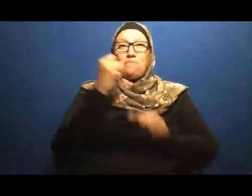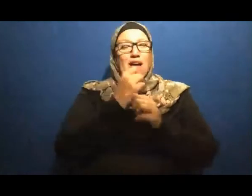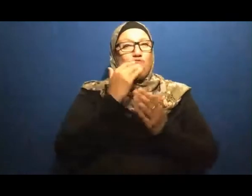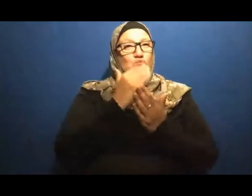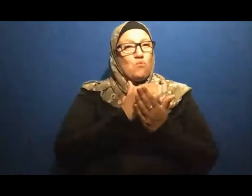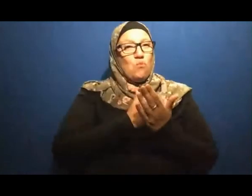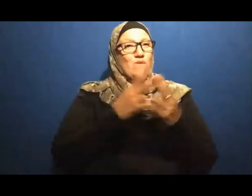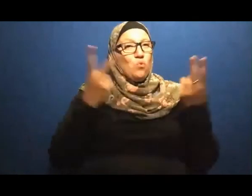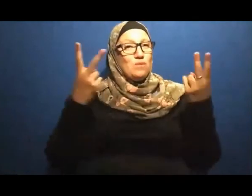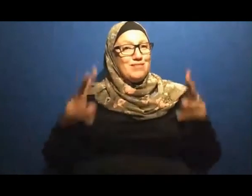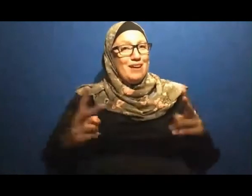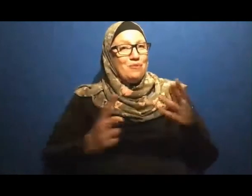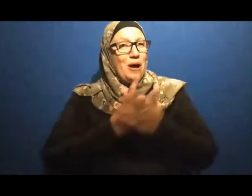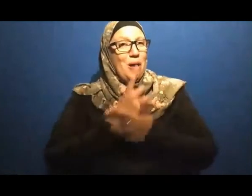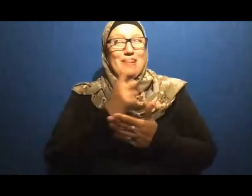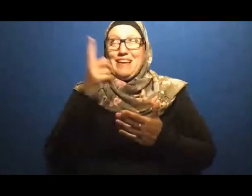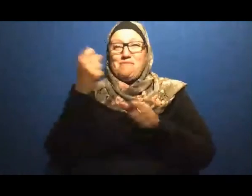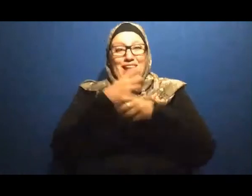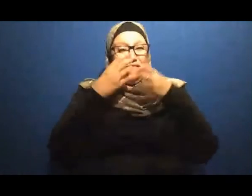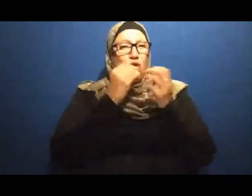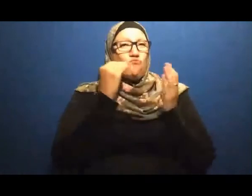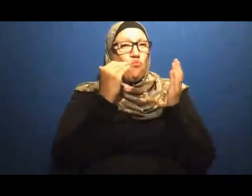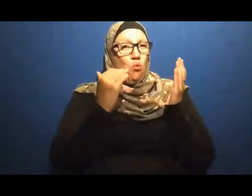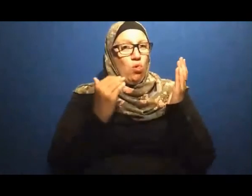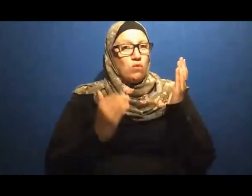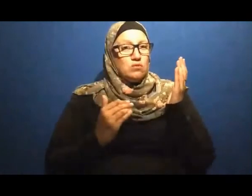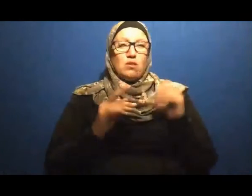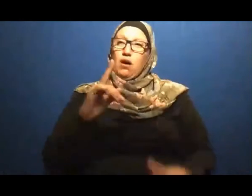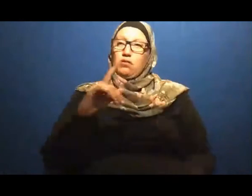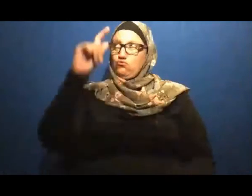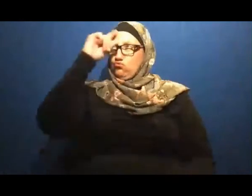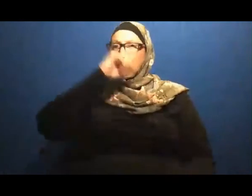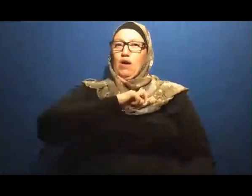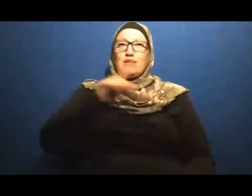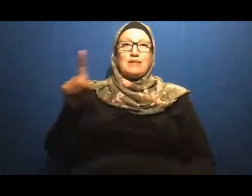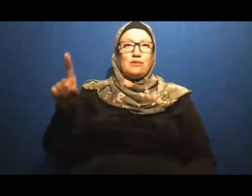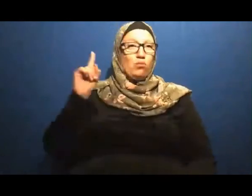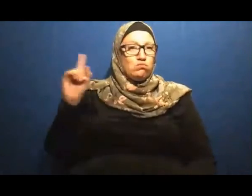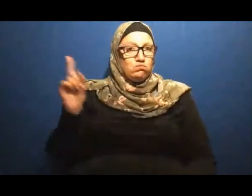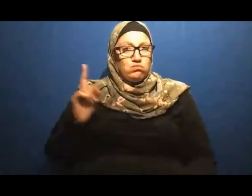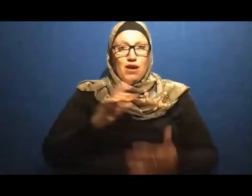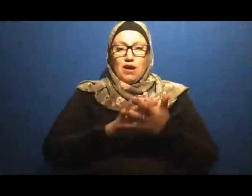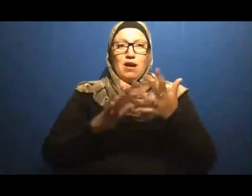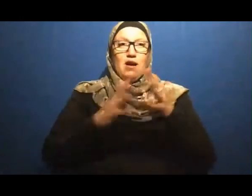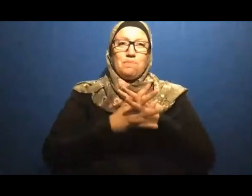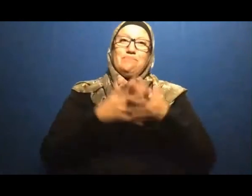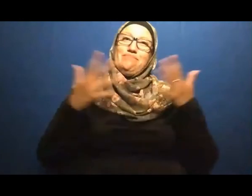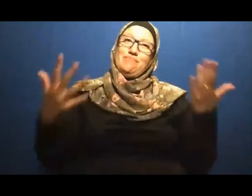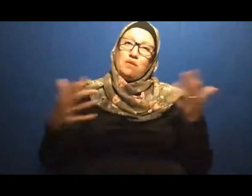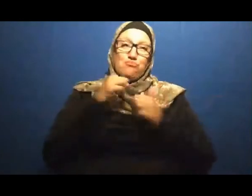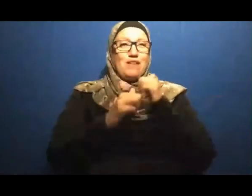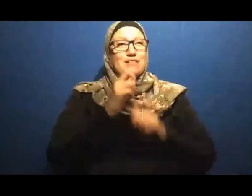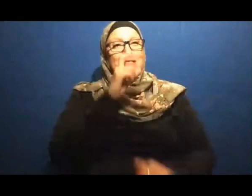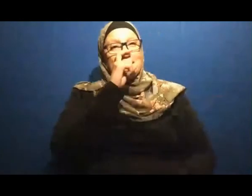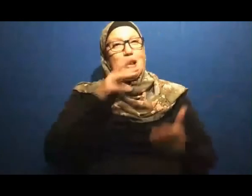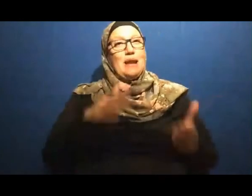So remember What is the meaning Of trust in God The situation Is the following Brothers and sisters Normally